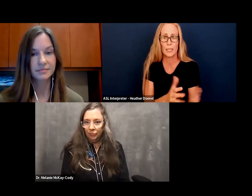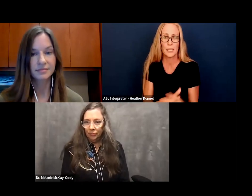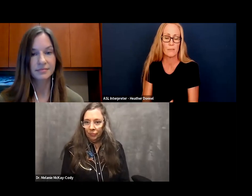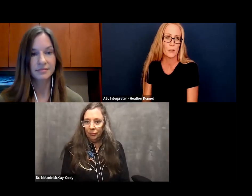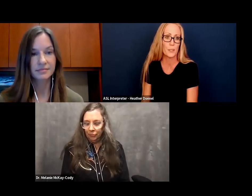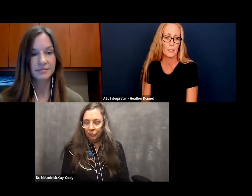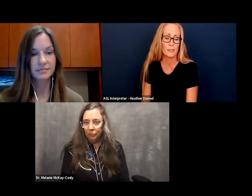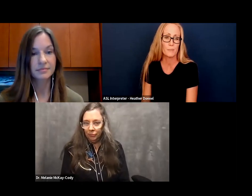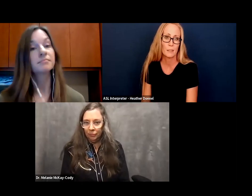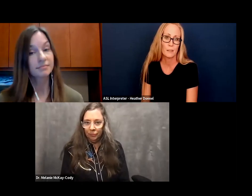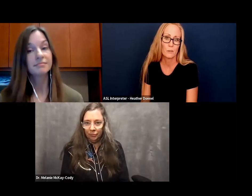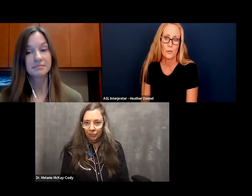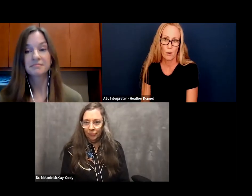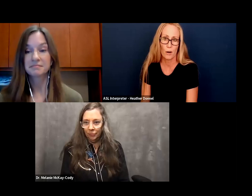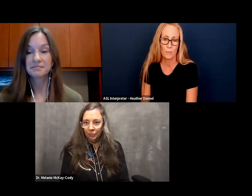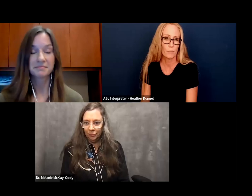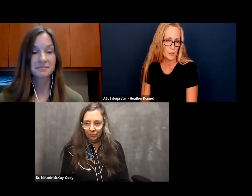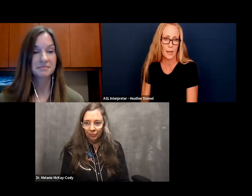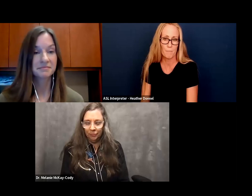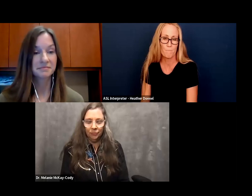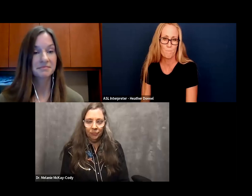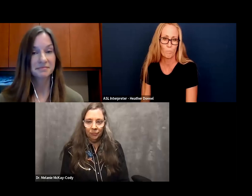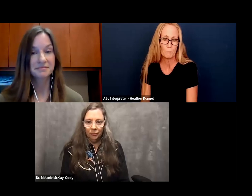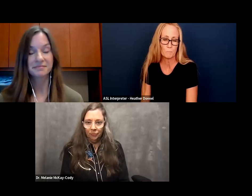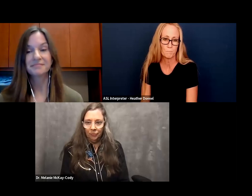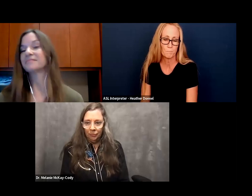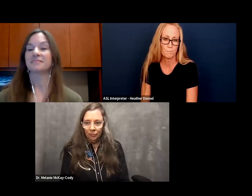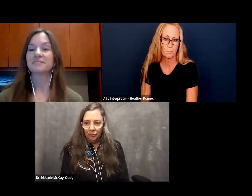users can identify the signs. So they are the same.